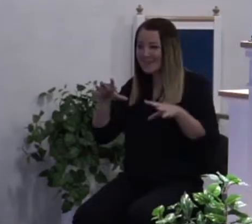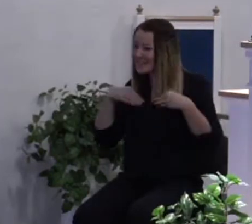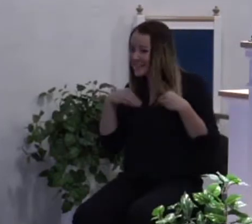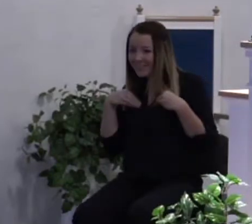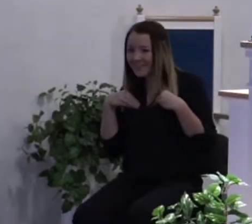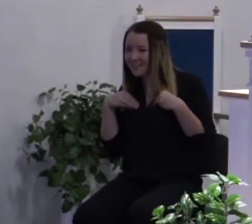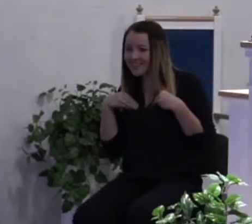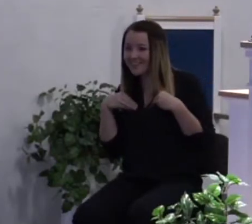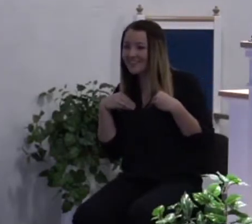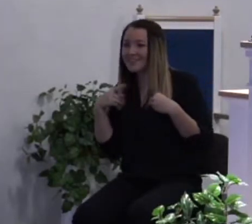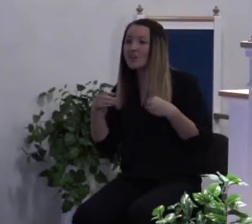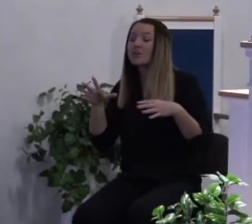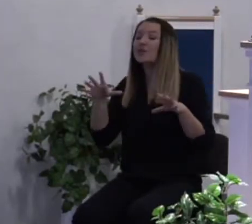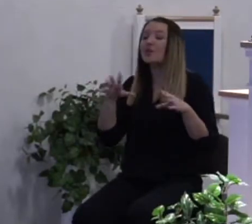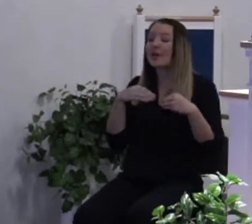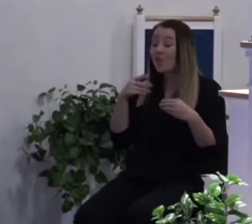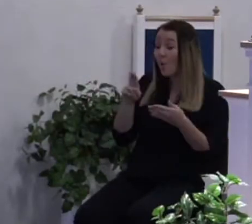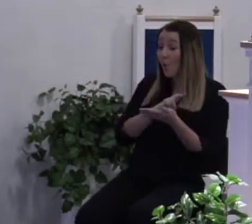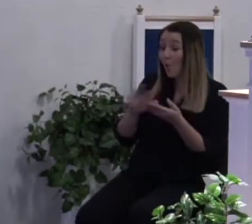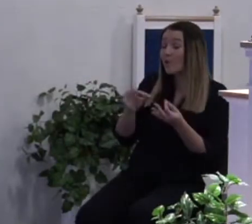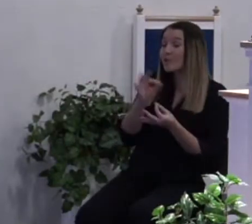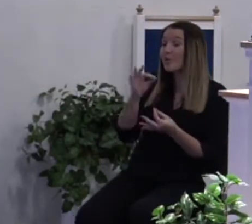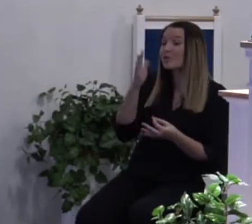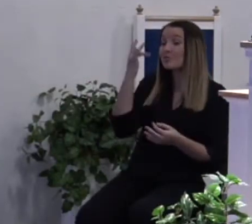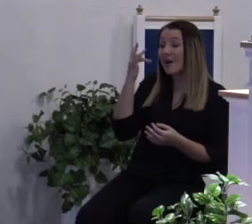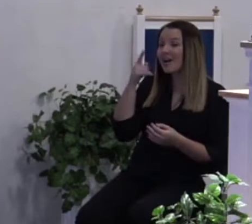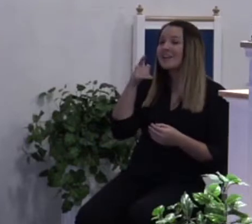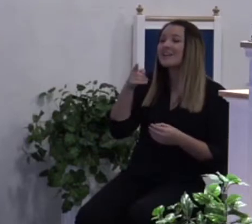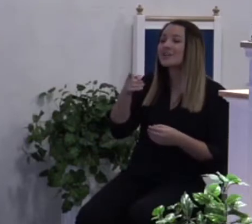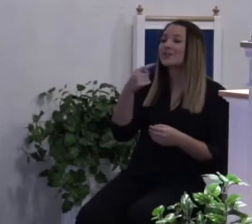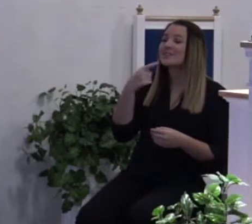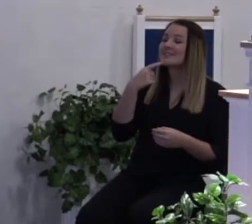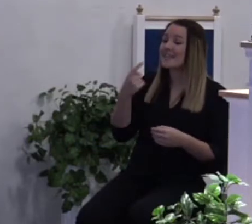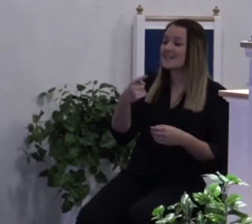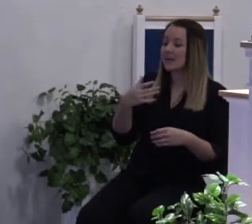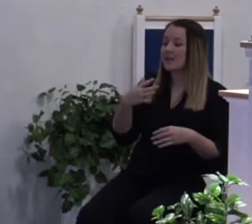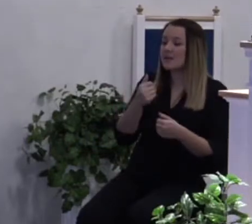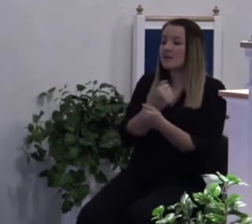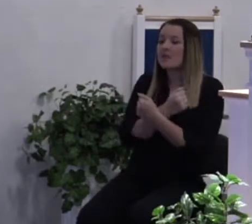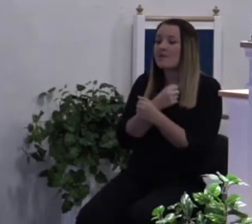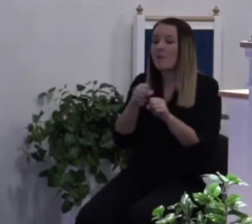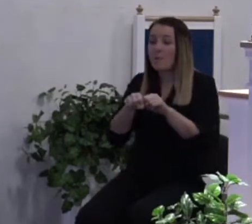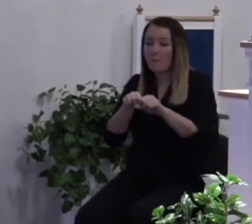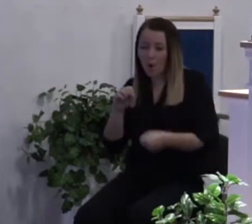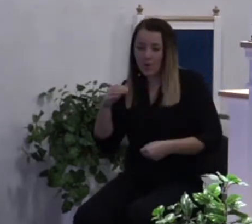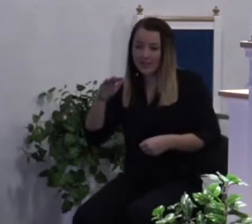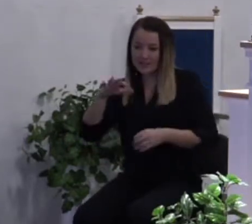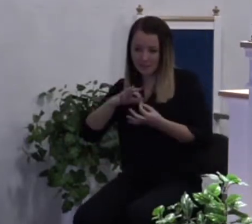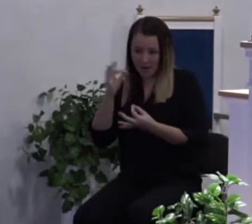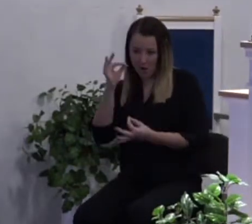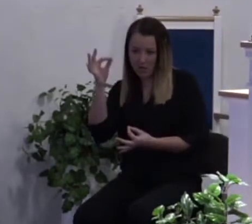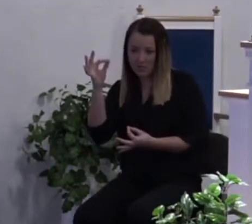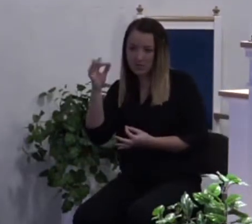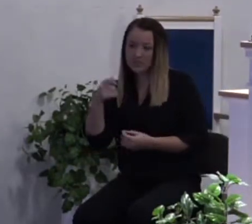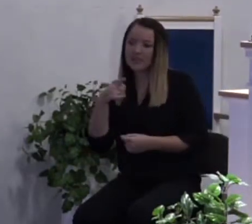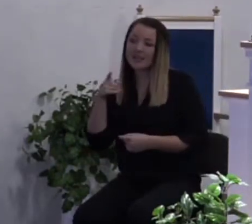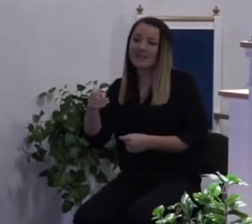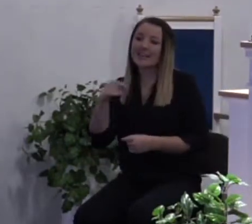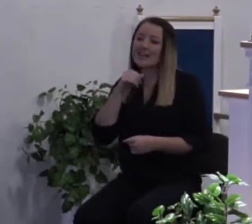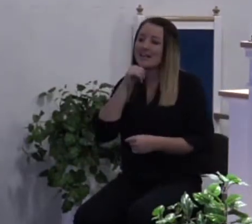You get the Holy Ghost because he says he loves a broken and contrite spirit that he will not despise.